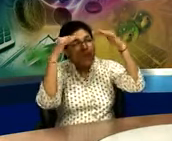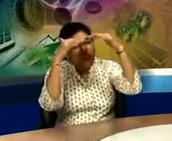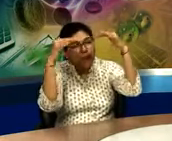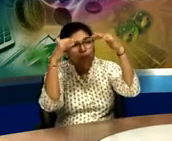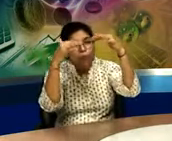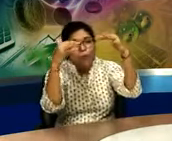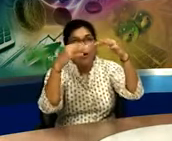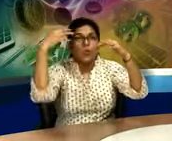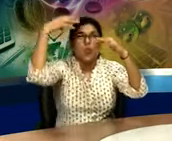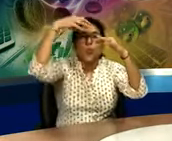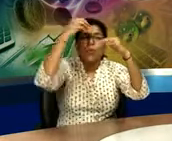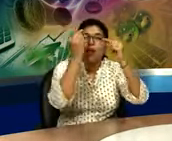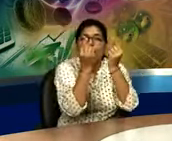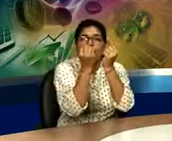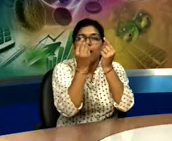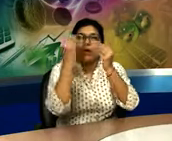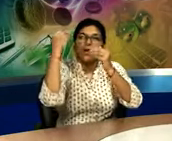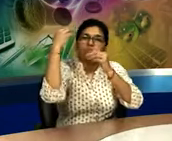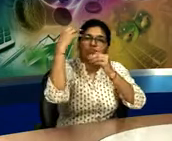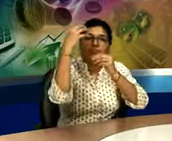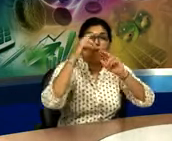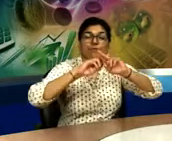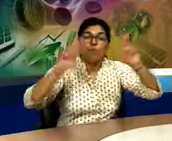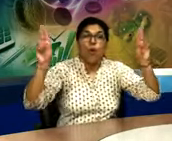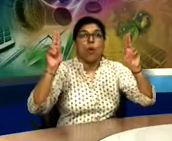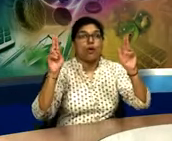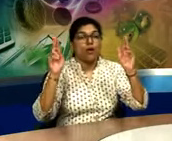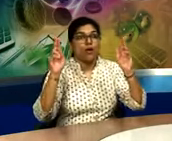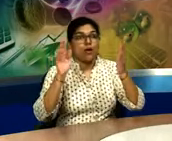which is because of the leaves of the tree